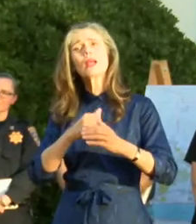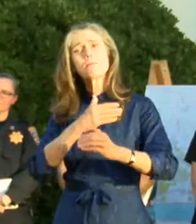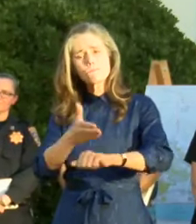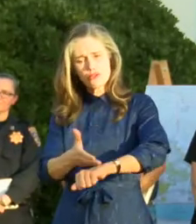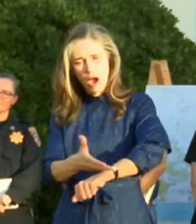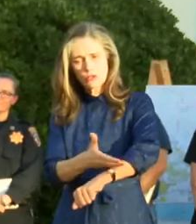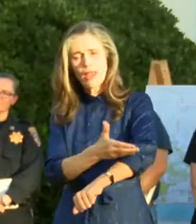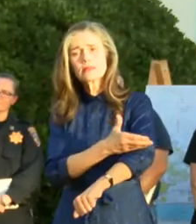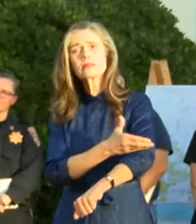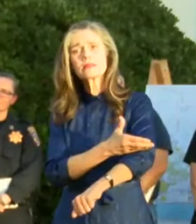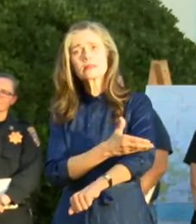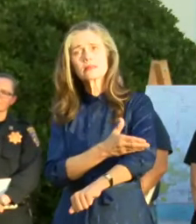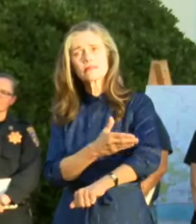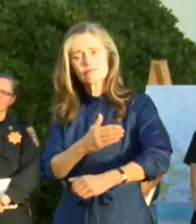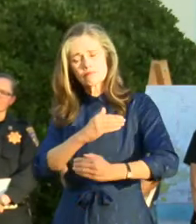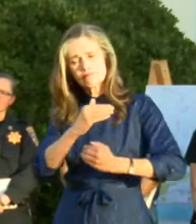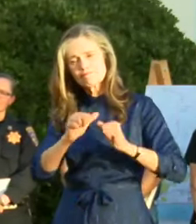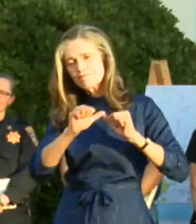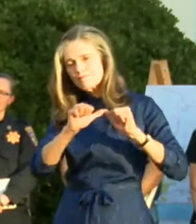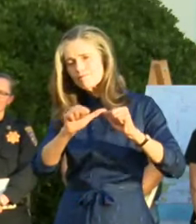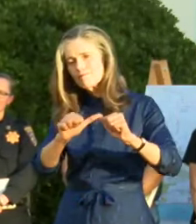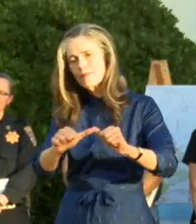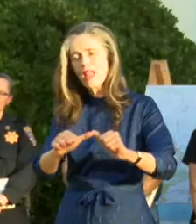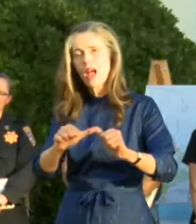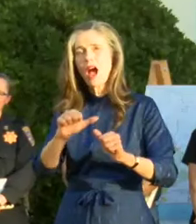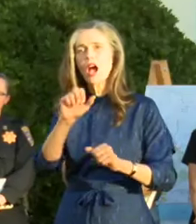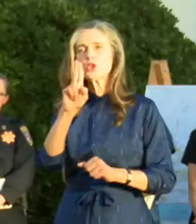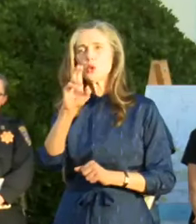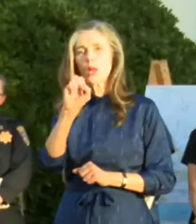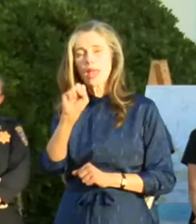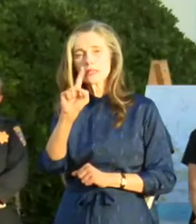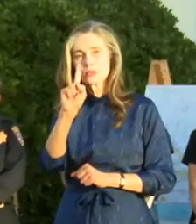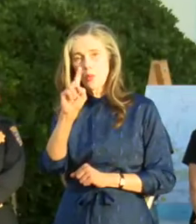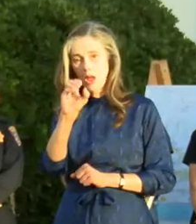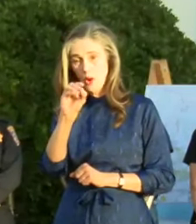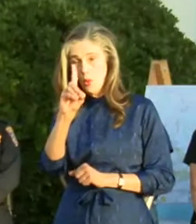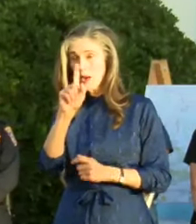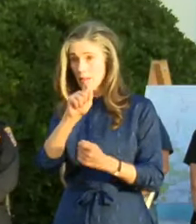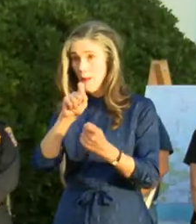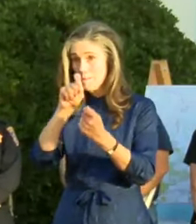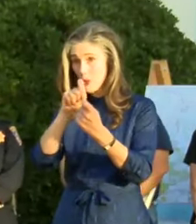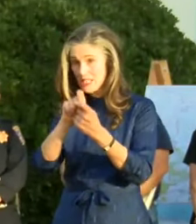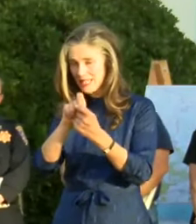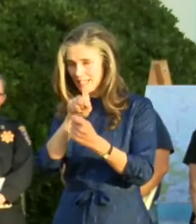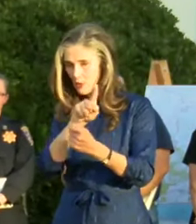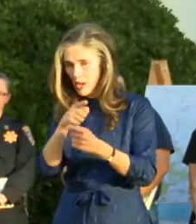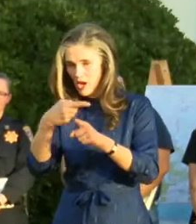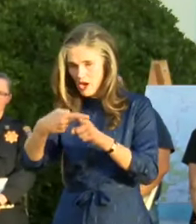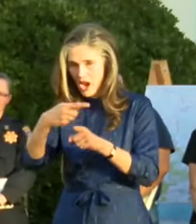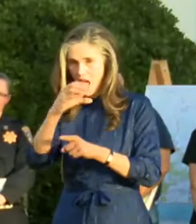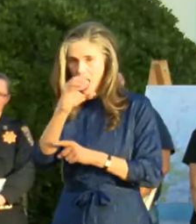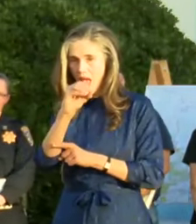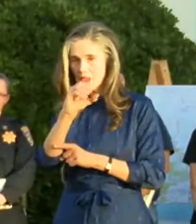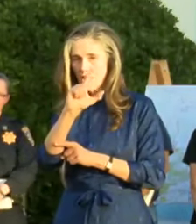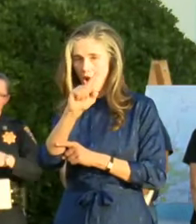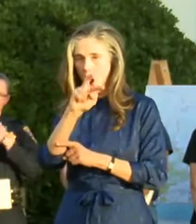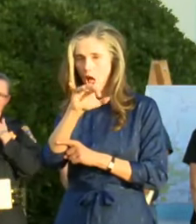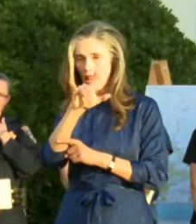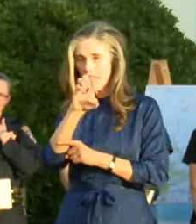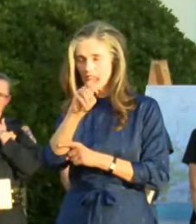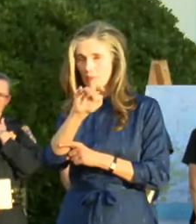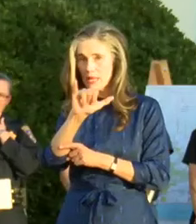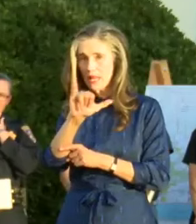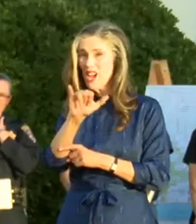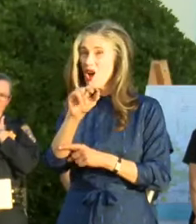Highway 101, particularly at Olive Mill. We have removed more than 150 yards